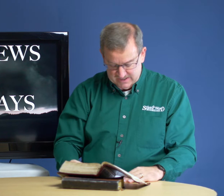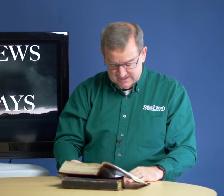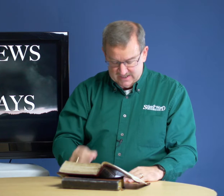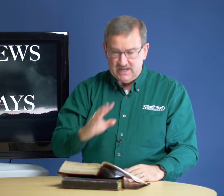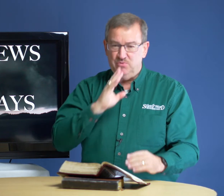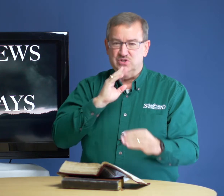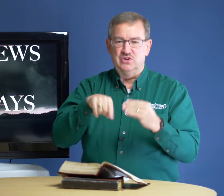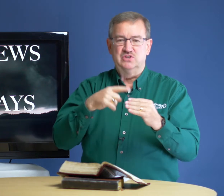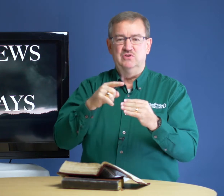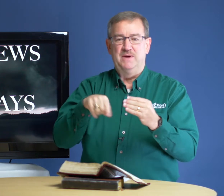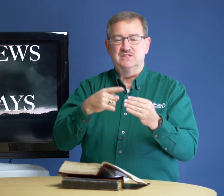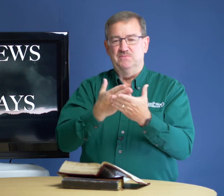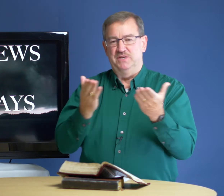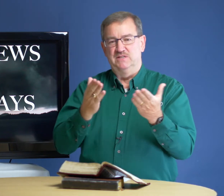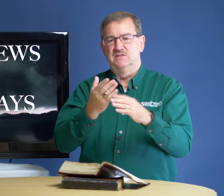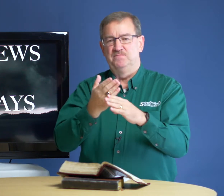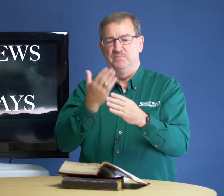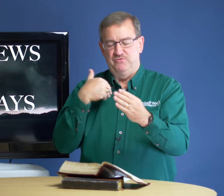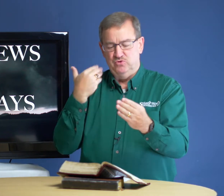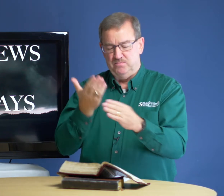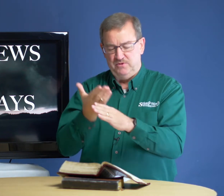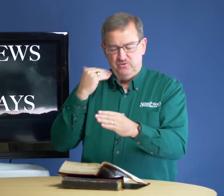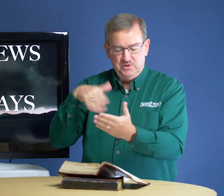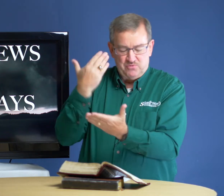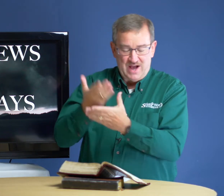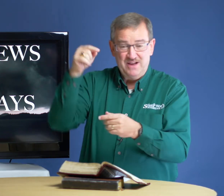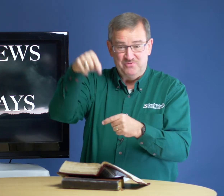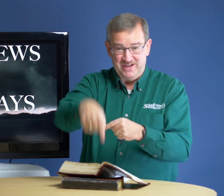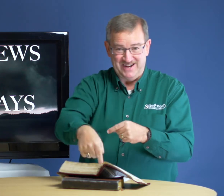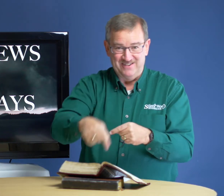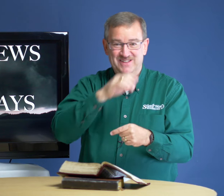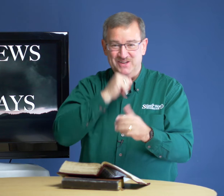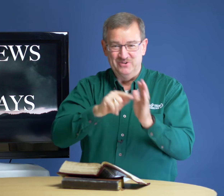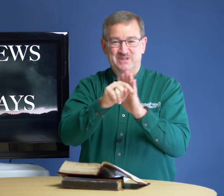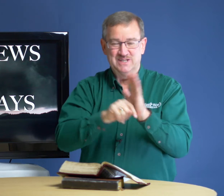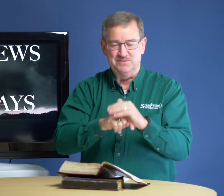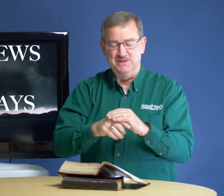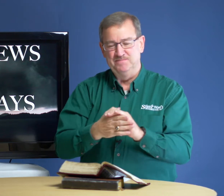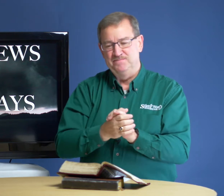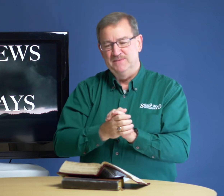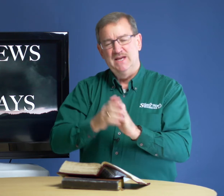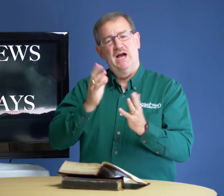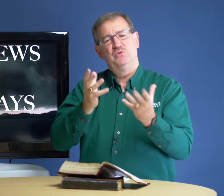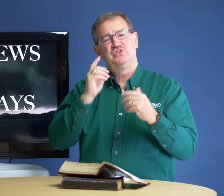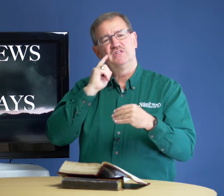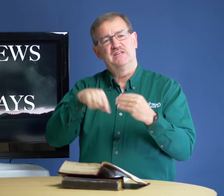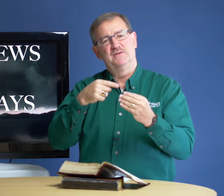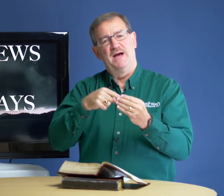And I want to talk to you about some things before we arrive there in the Old Testament. I want you to think about,